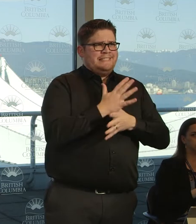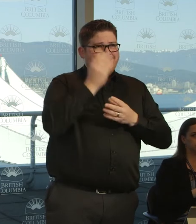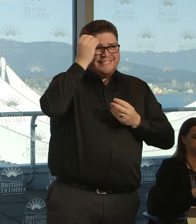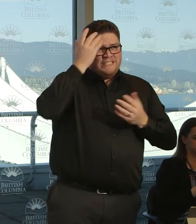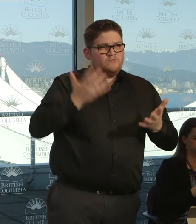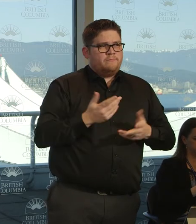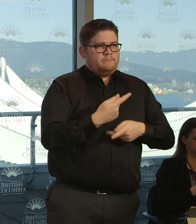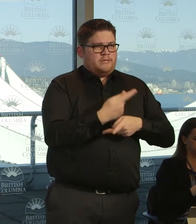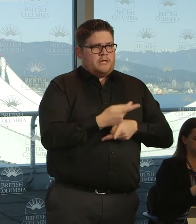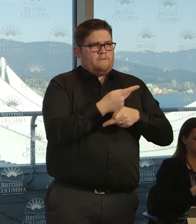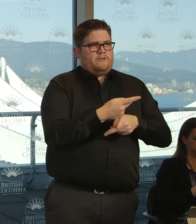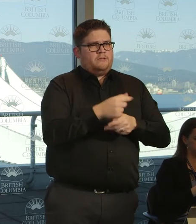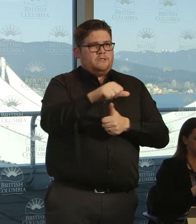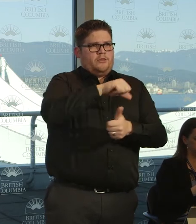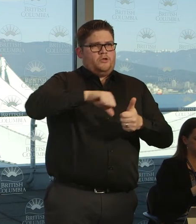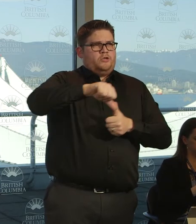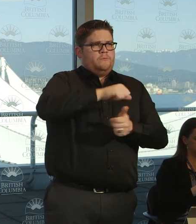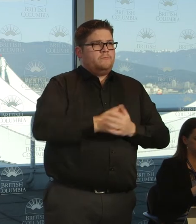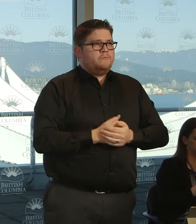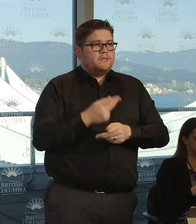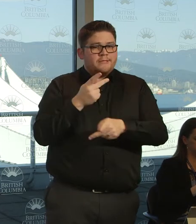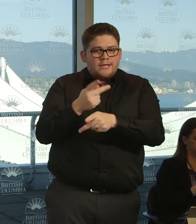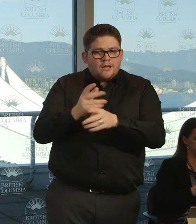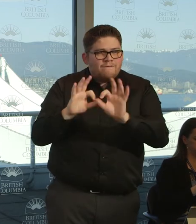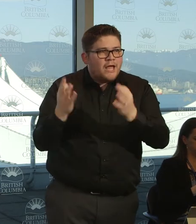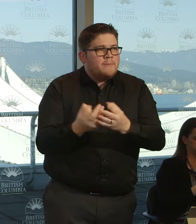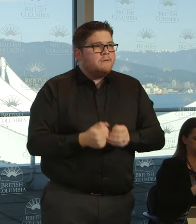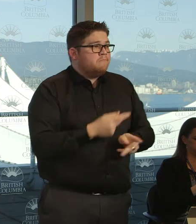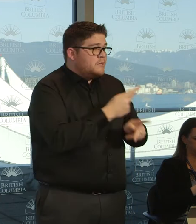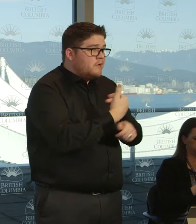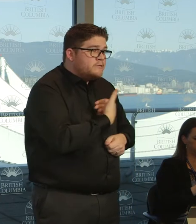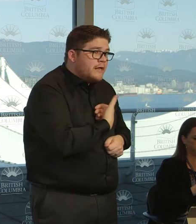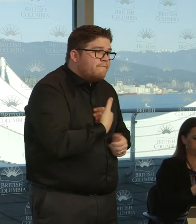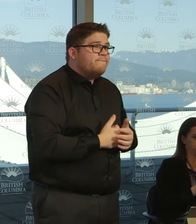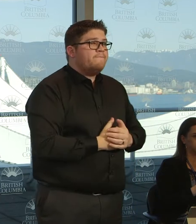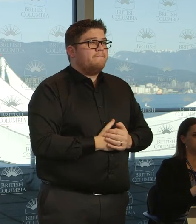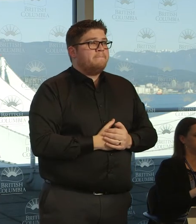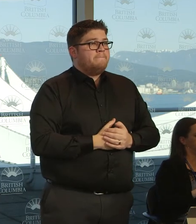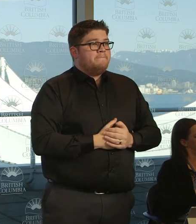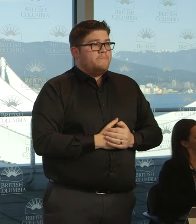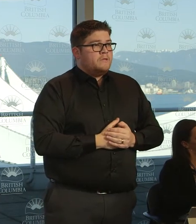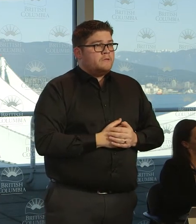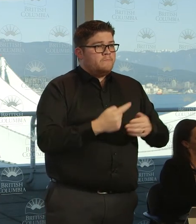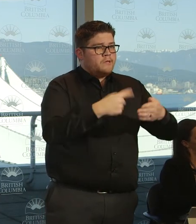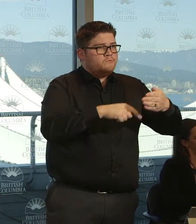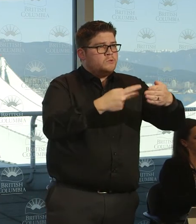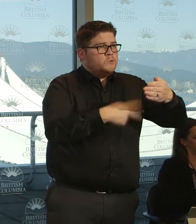because it will be a changing situation over the next few weeks. We may see many other things that are happening.